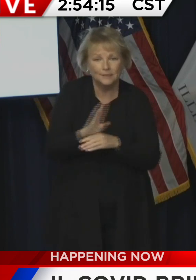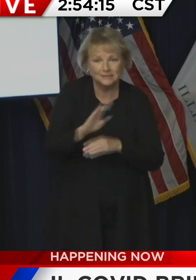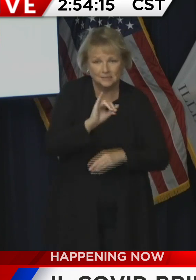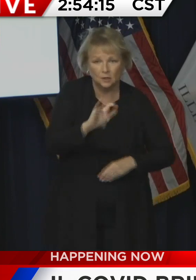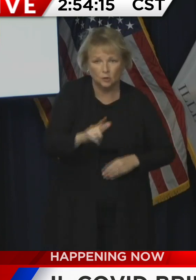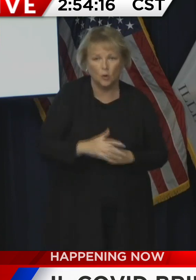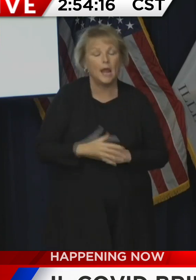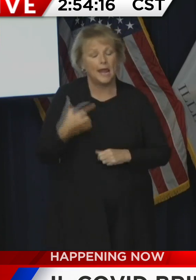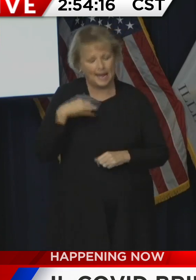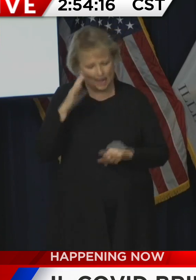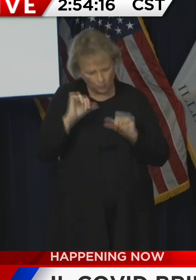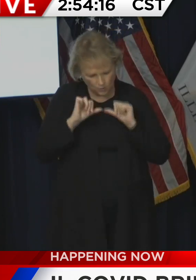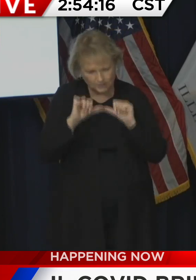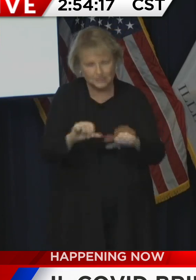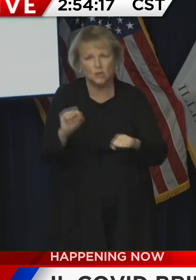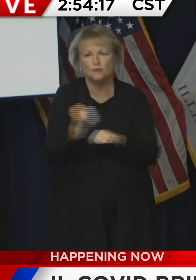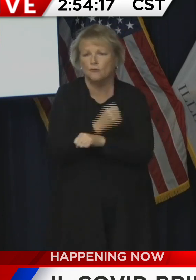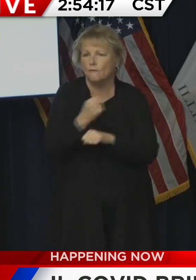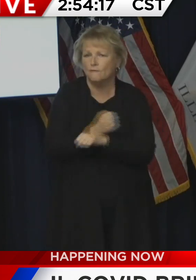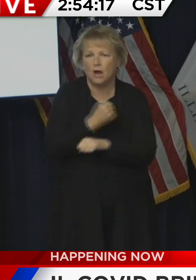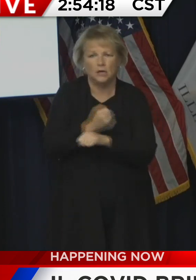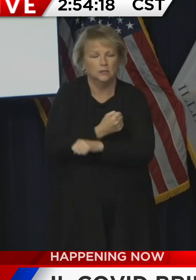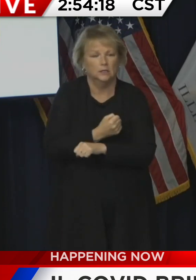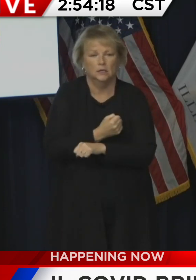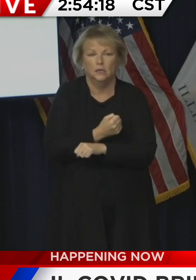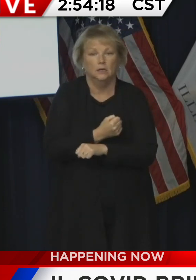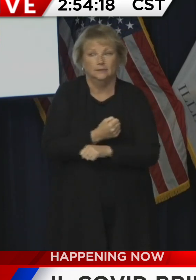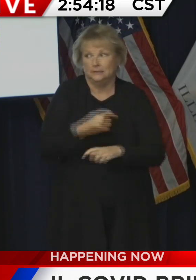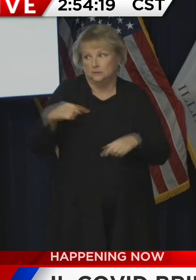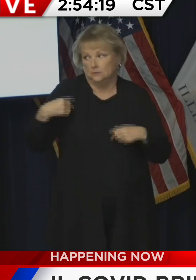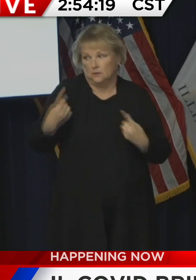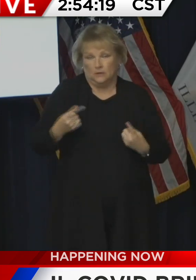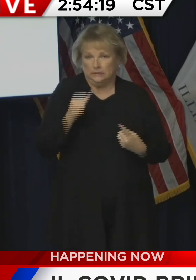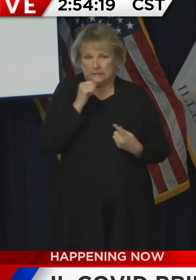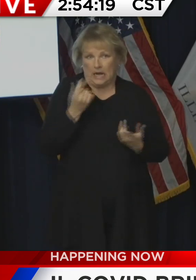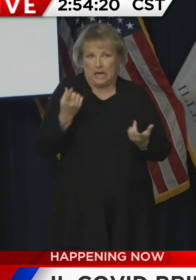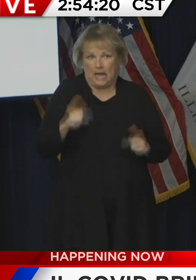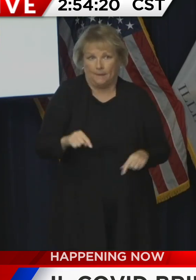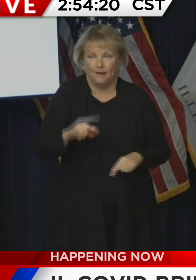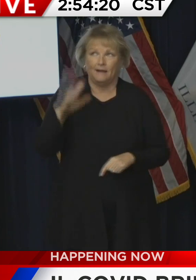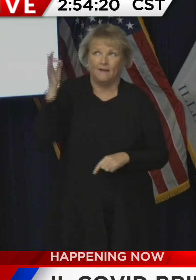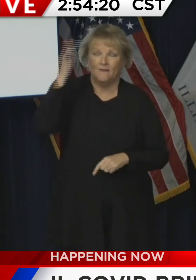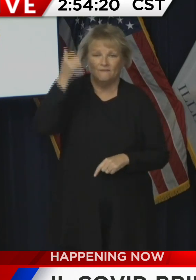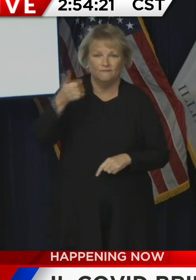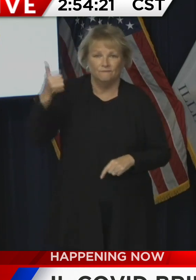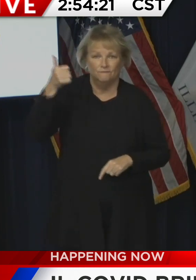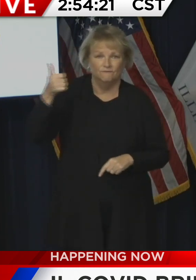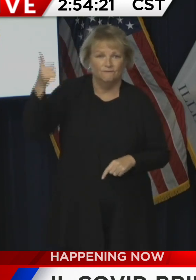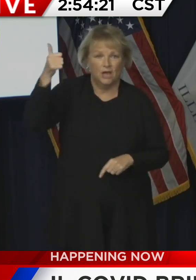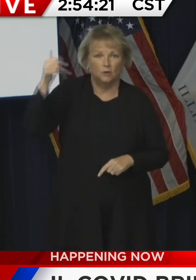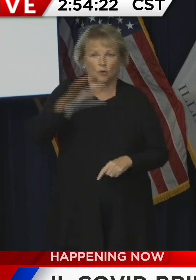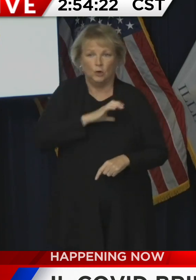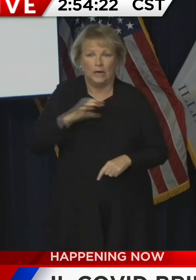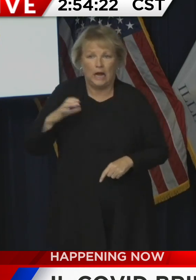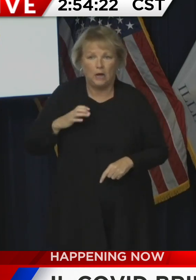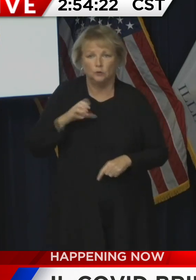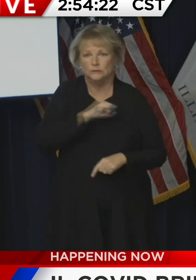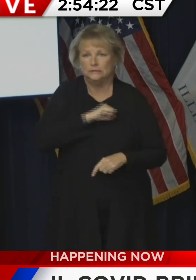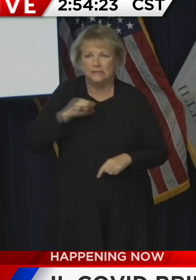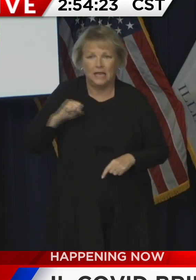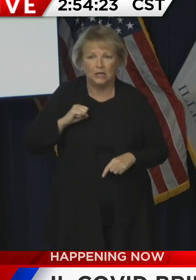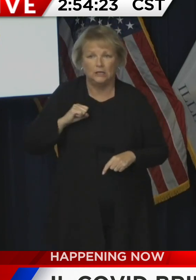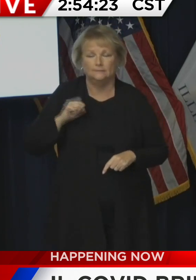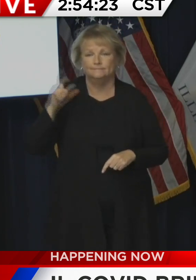And I'll continue that fight for whatever reason that isn't happening. The federal officials, federal congressmen, senators,